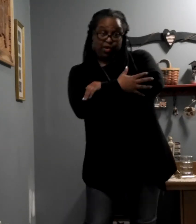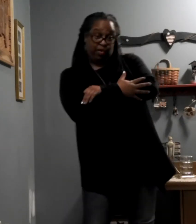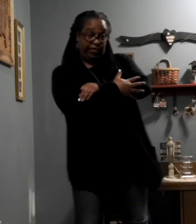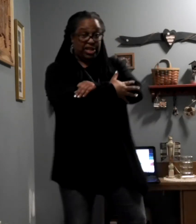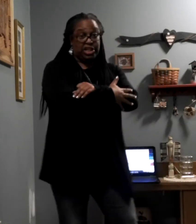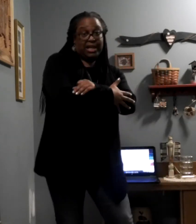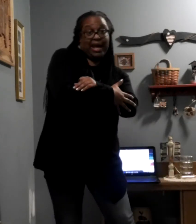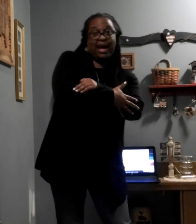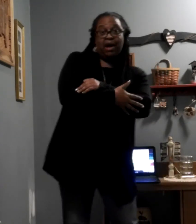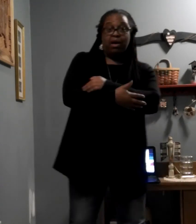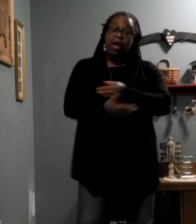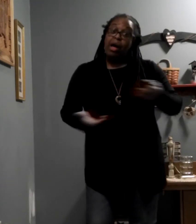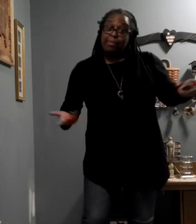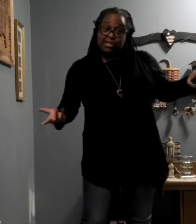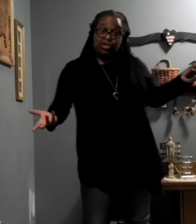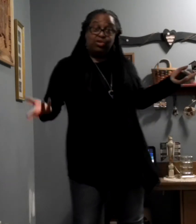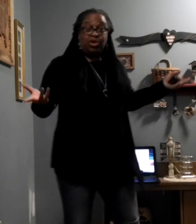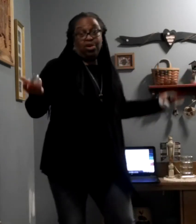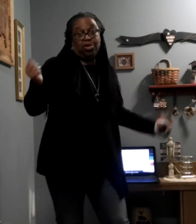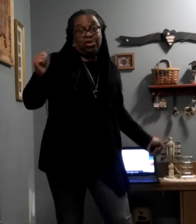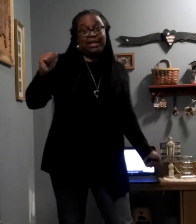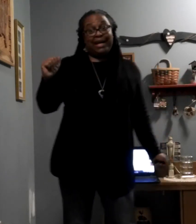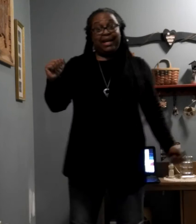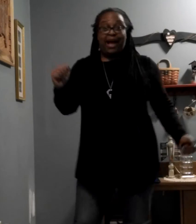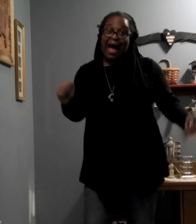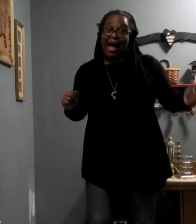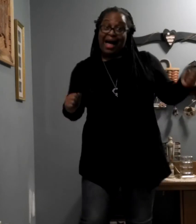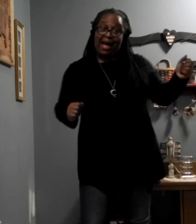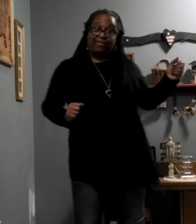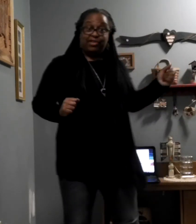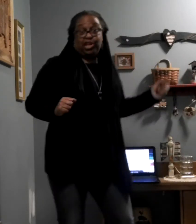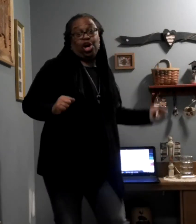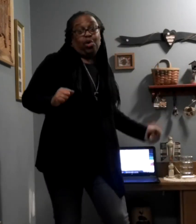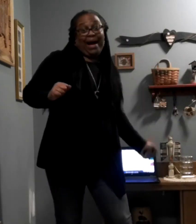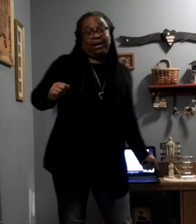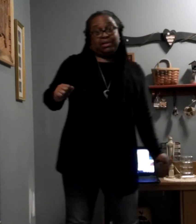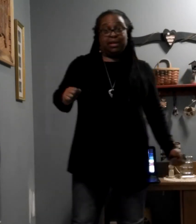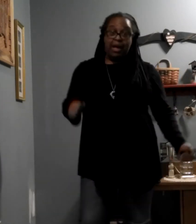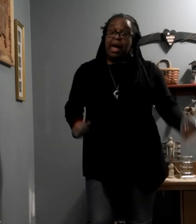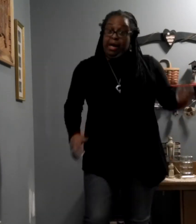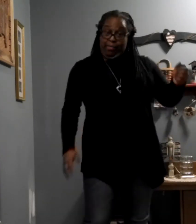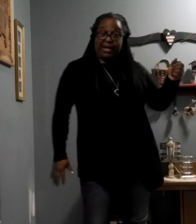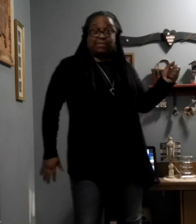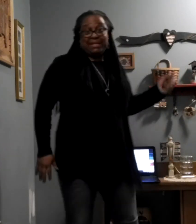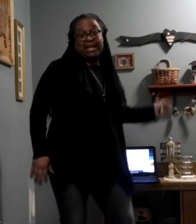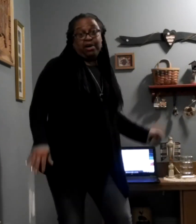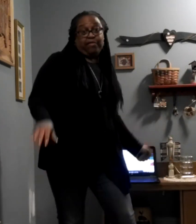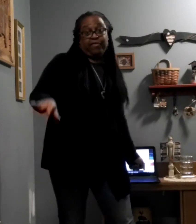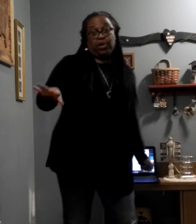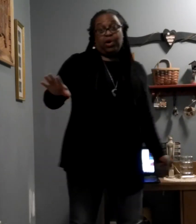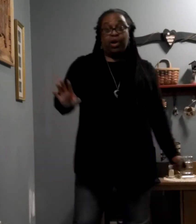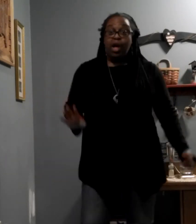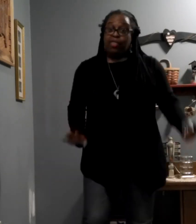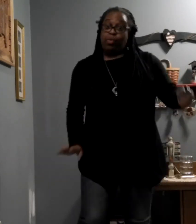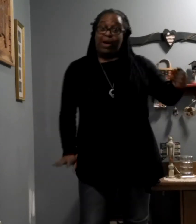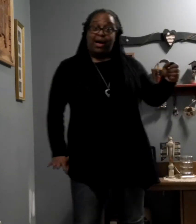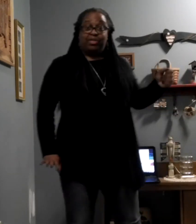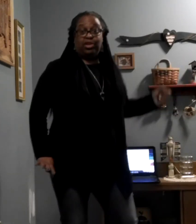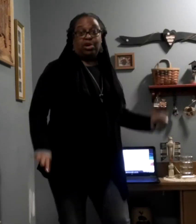cold frigid air. But sooner or later I have to go out and brace myself for the weather no